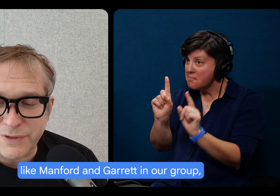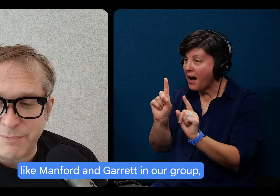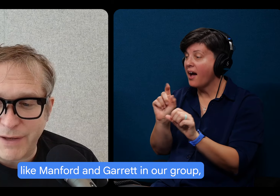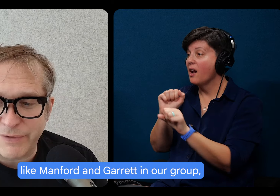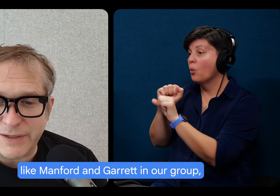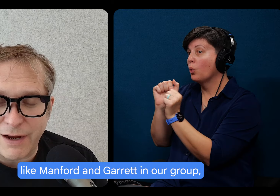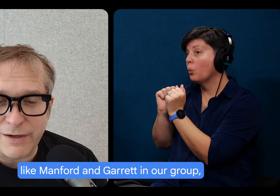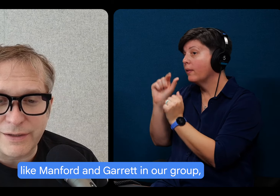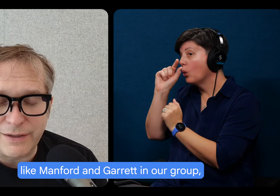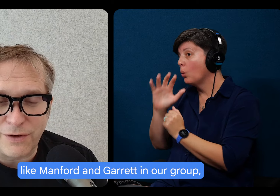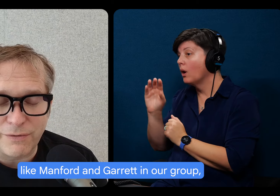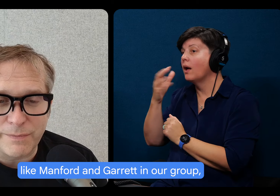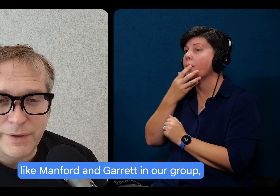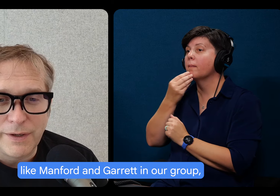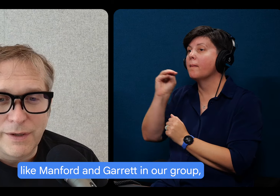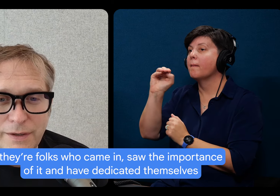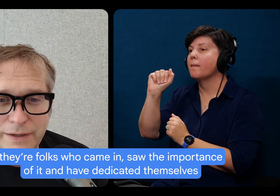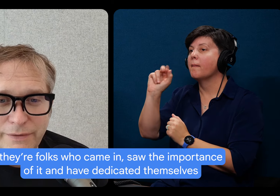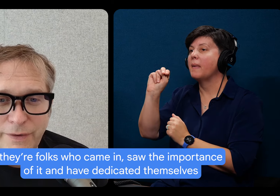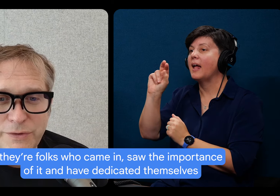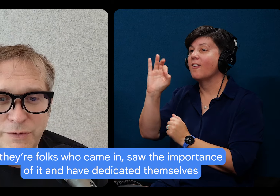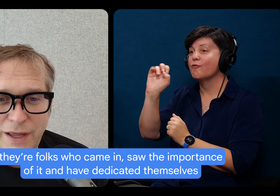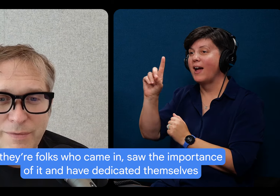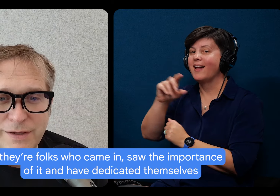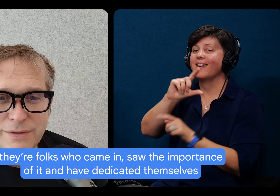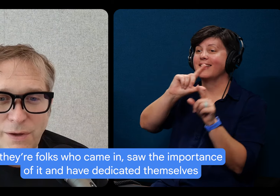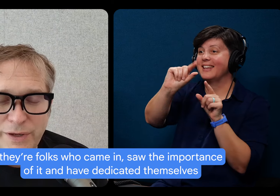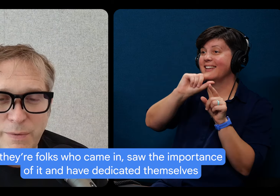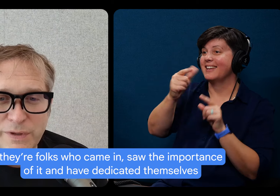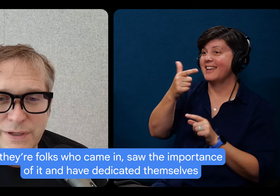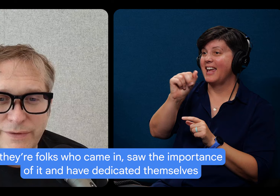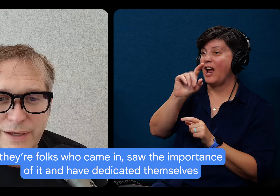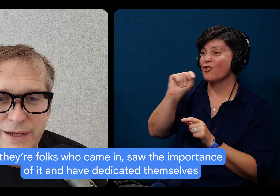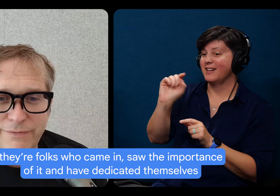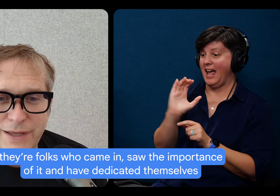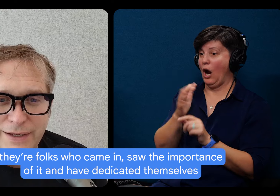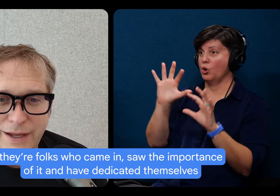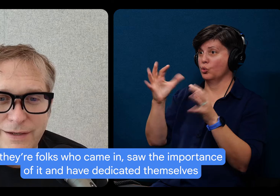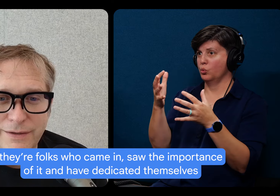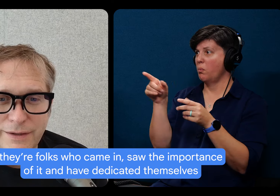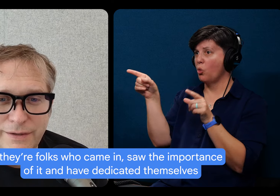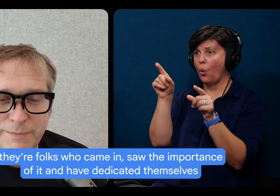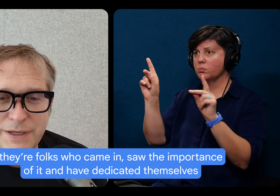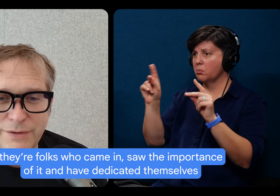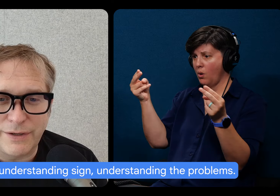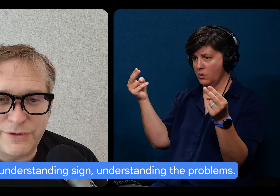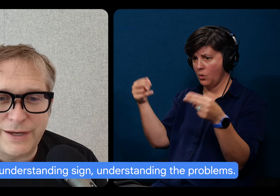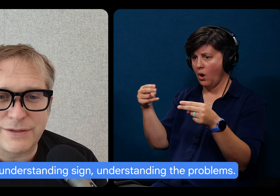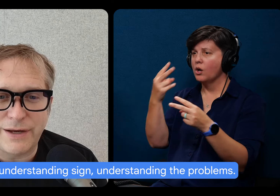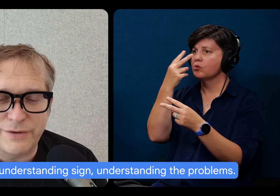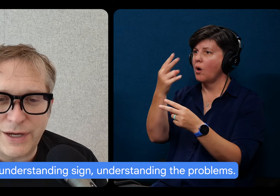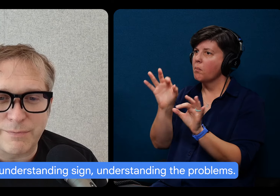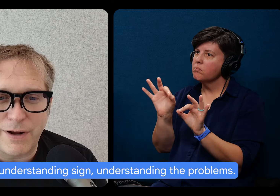Googlers like Manfred and Garrett in our group, their folks who came in, saw the importance of it and have dedicated themselves to